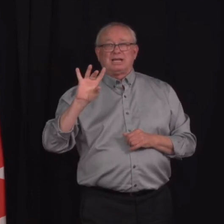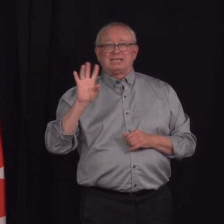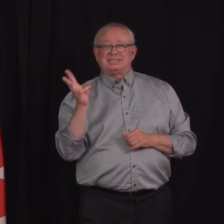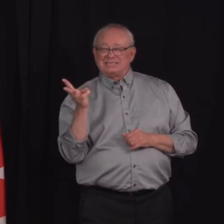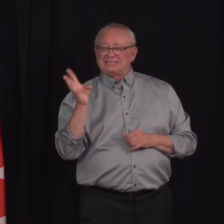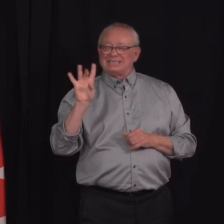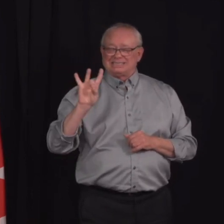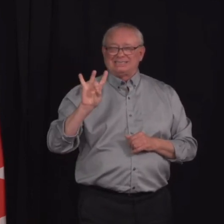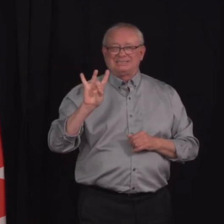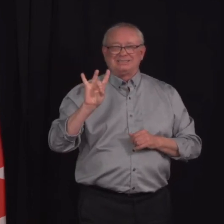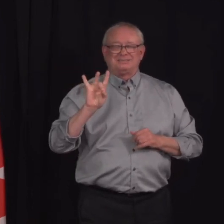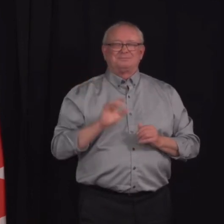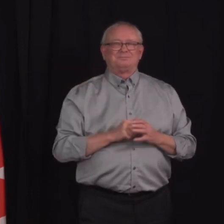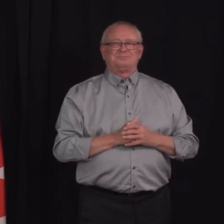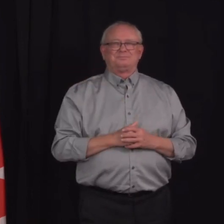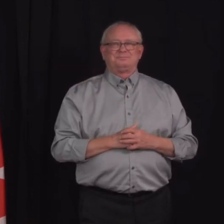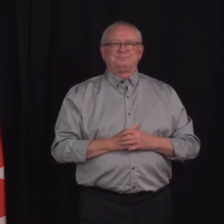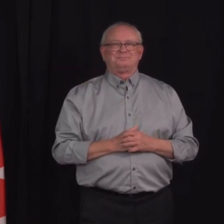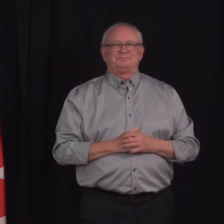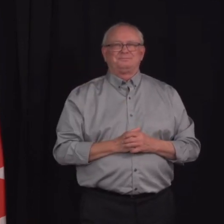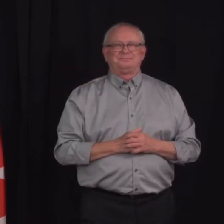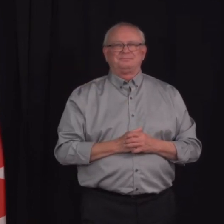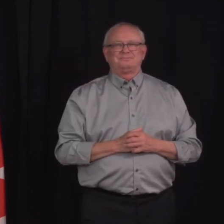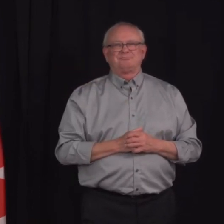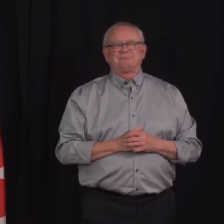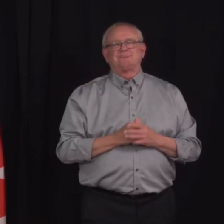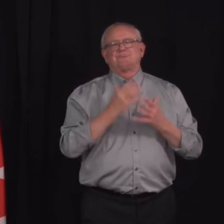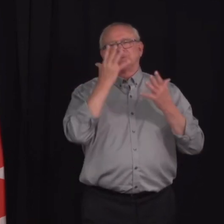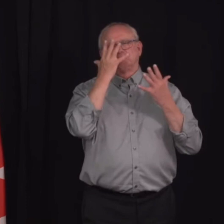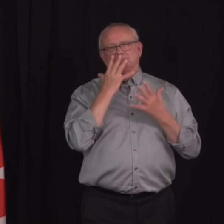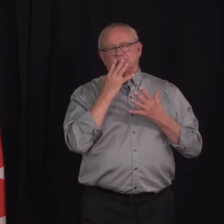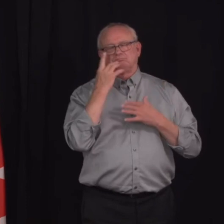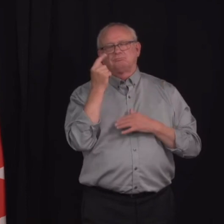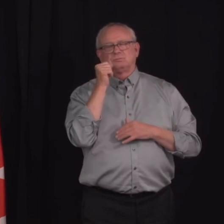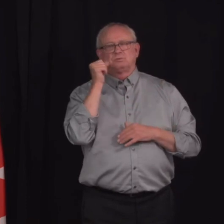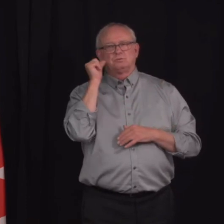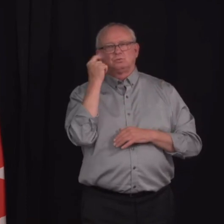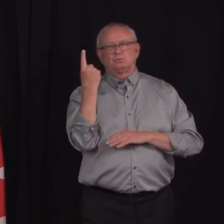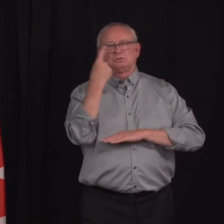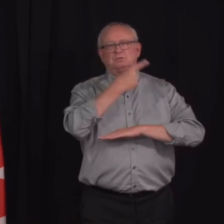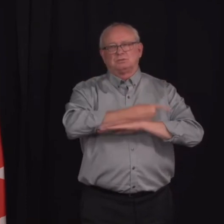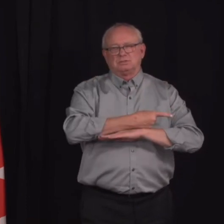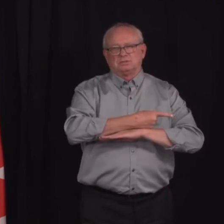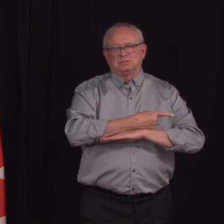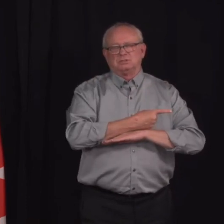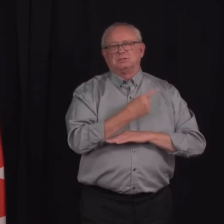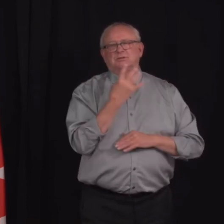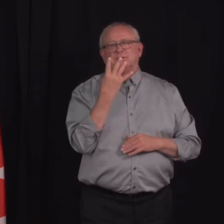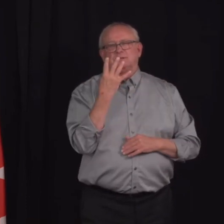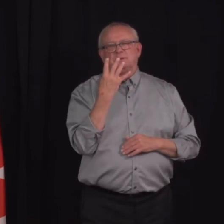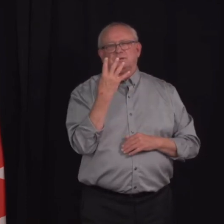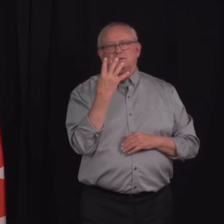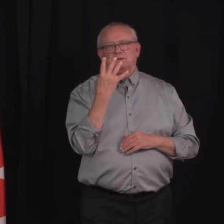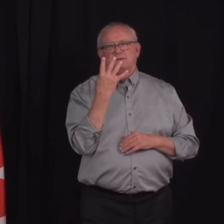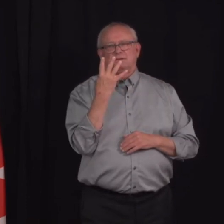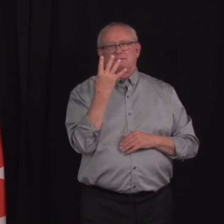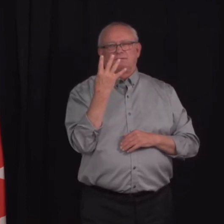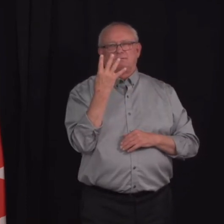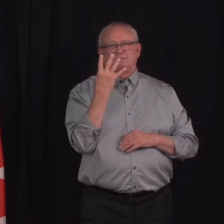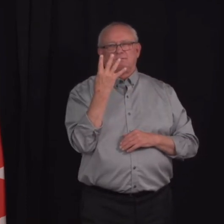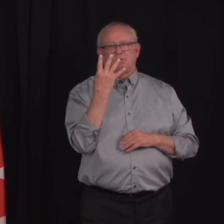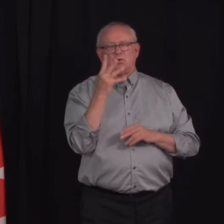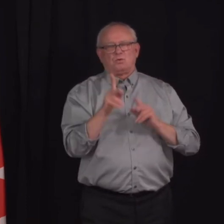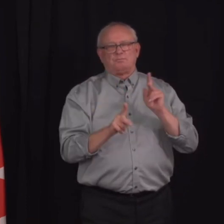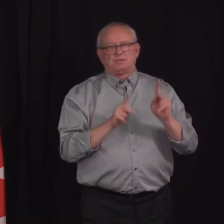ICU. Sadly, we had four new deaths reported to Alberta Health in the last 24 hours.